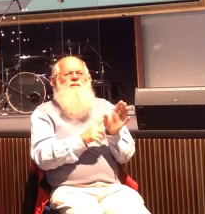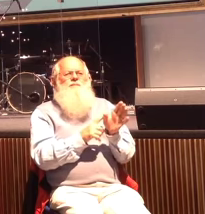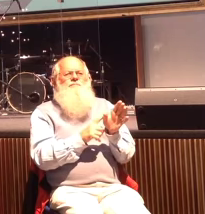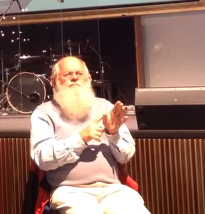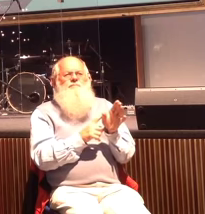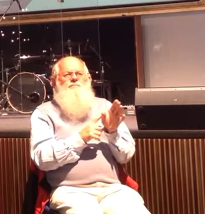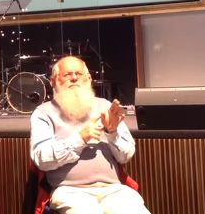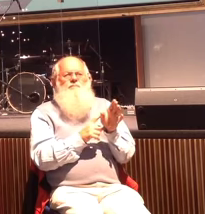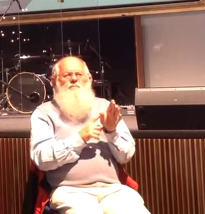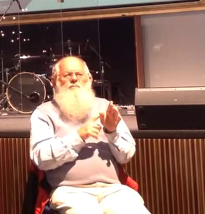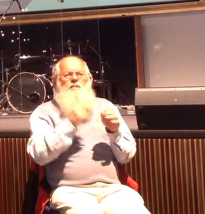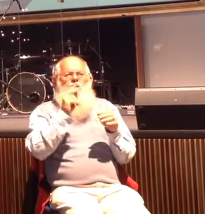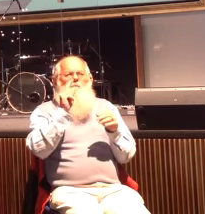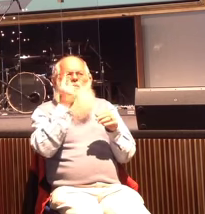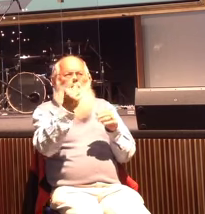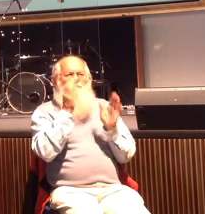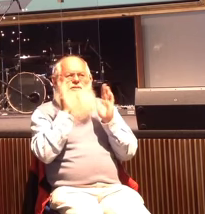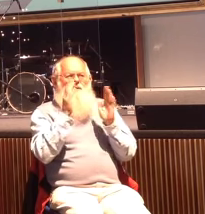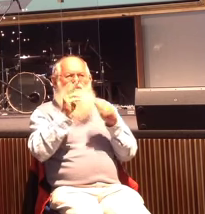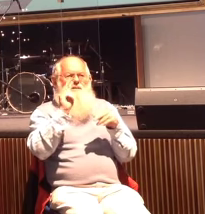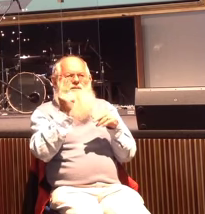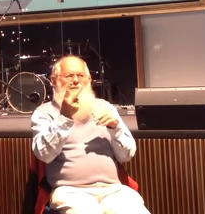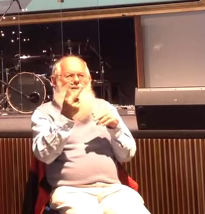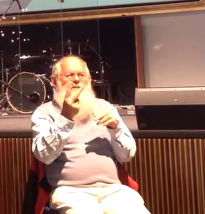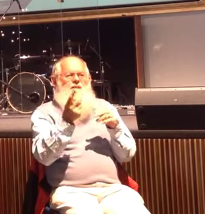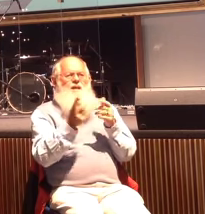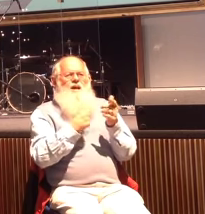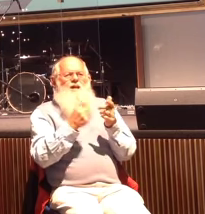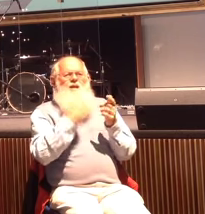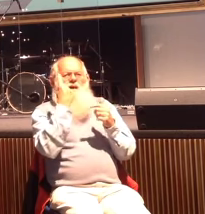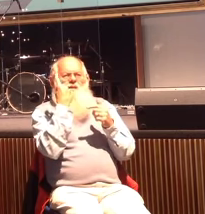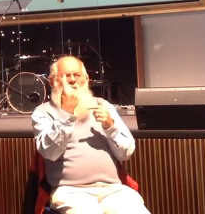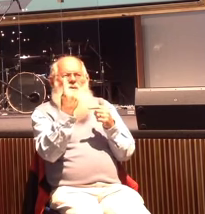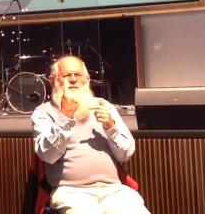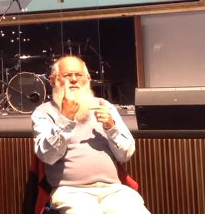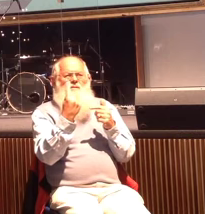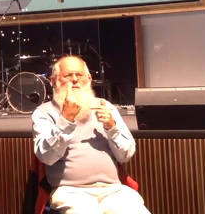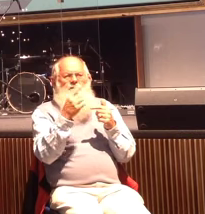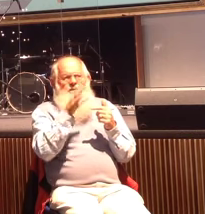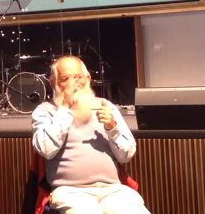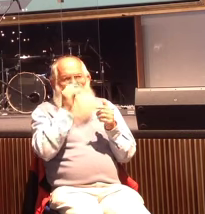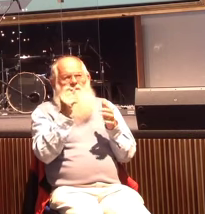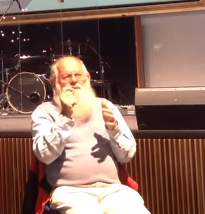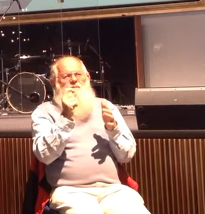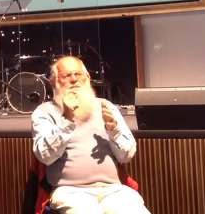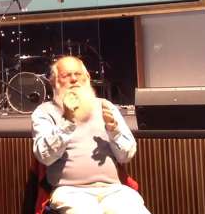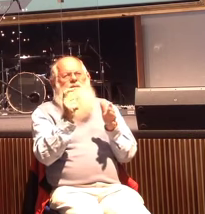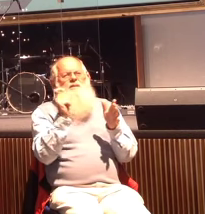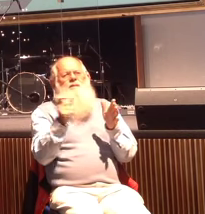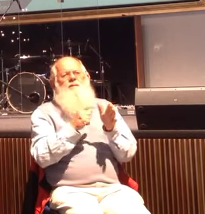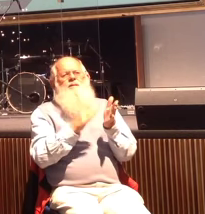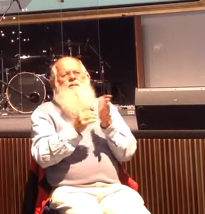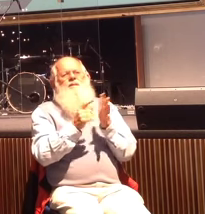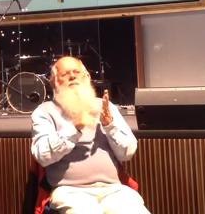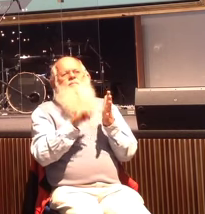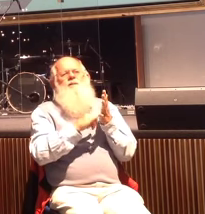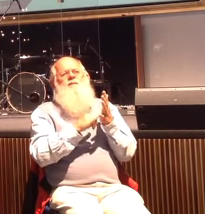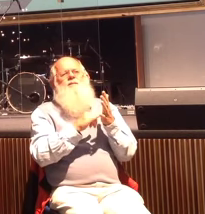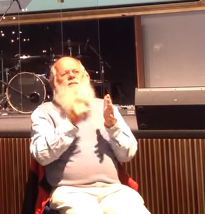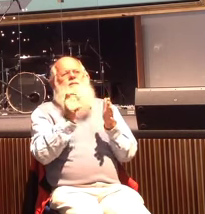recently another one. So I've been, if you call it promoted, I've become the campus pastor over our church, which